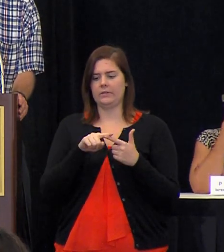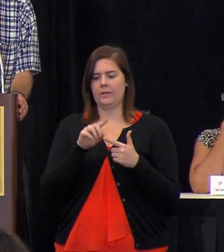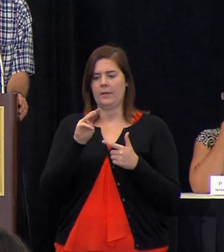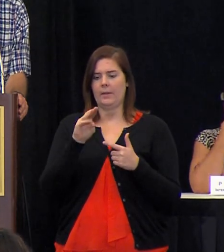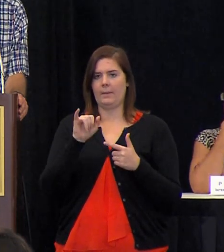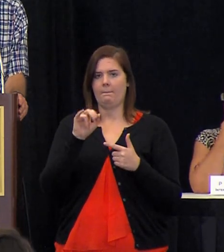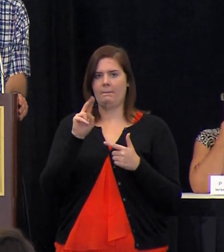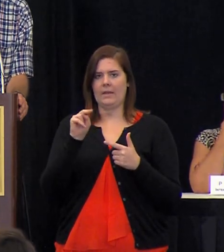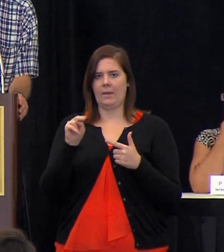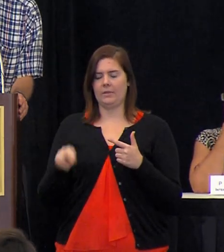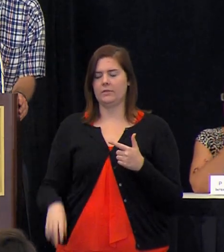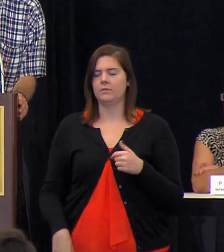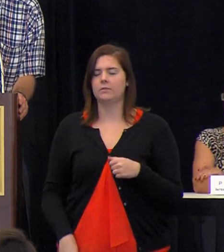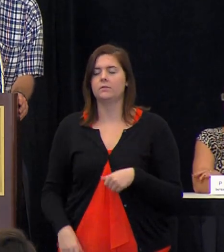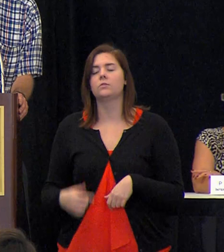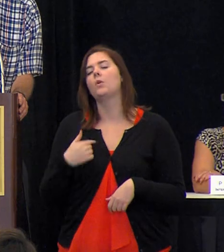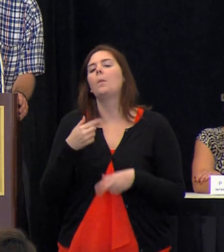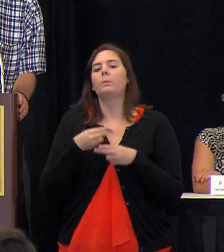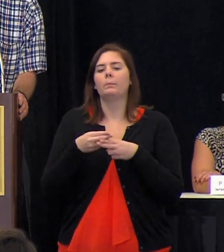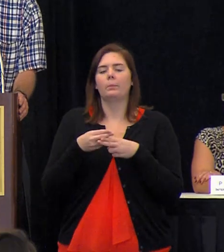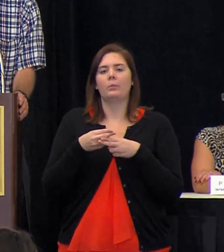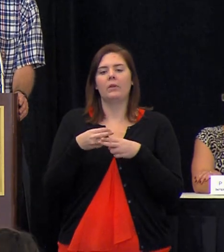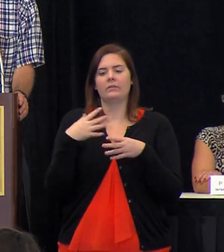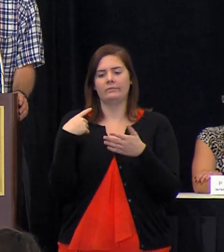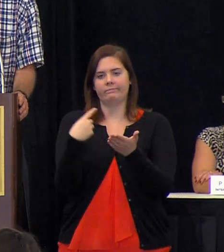i wanted to briefly talk about safety too